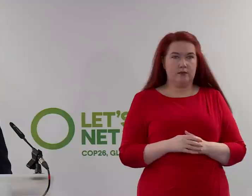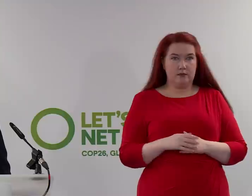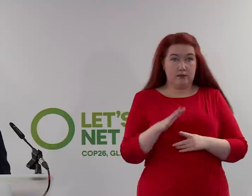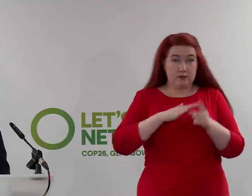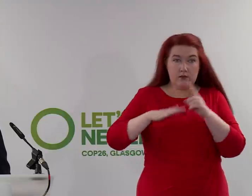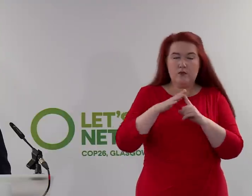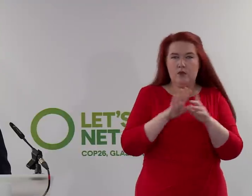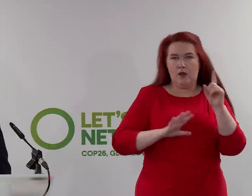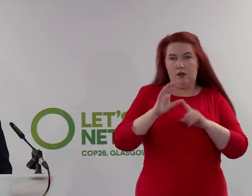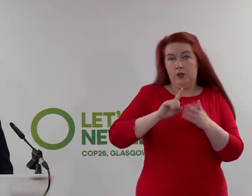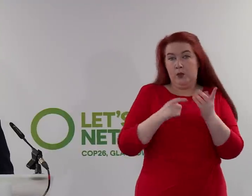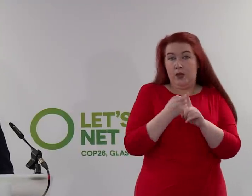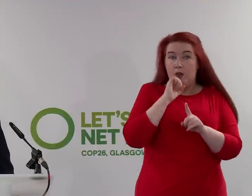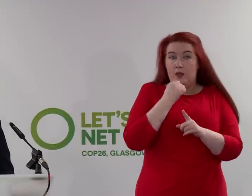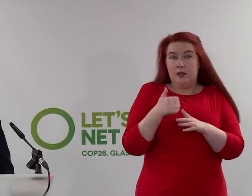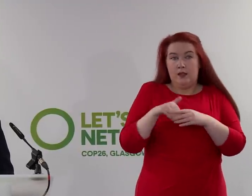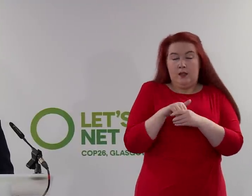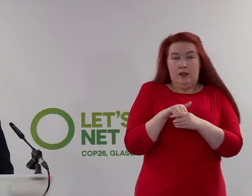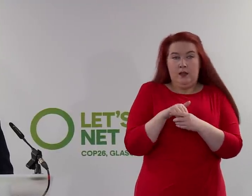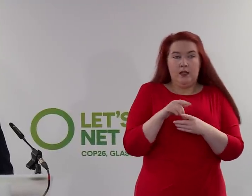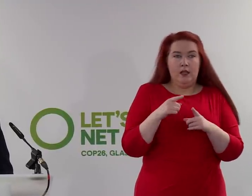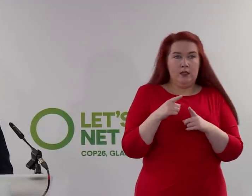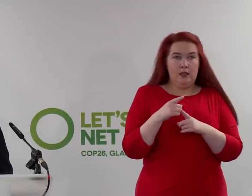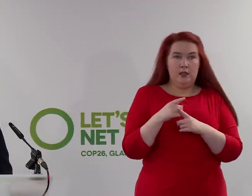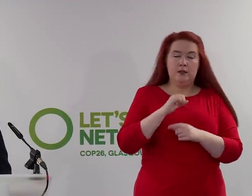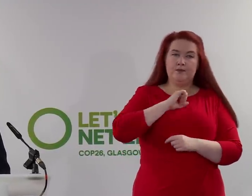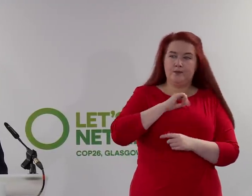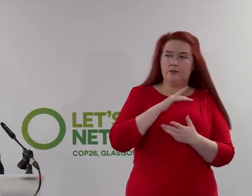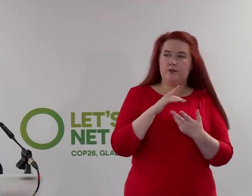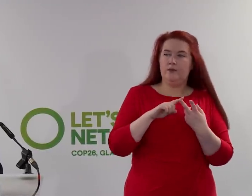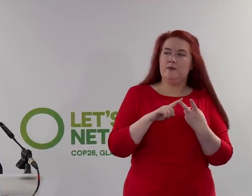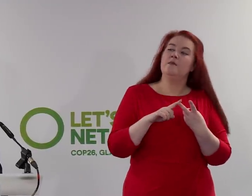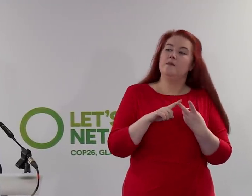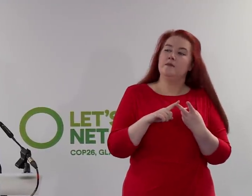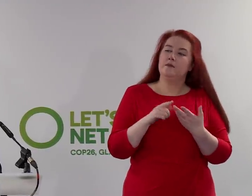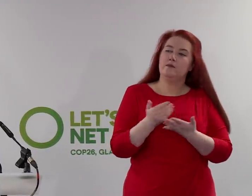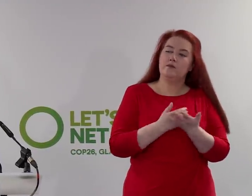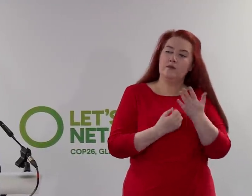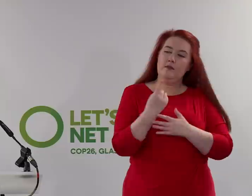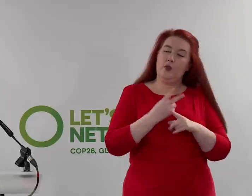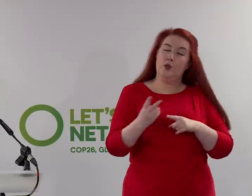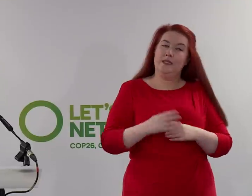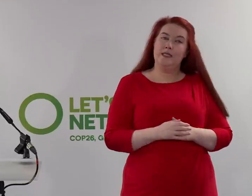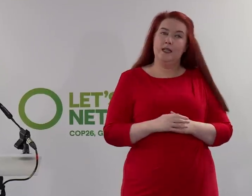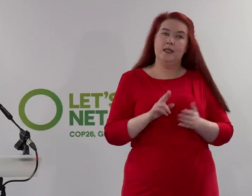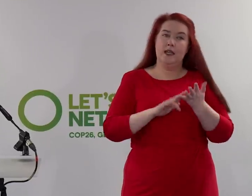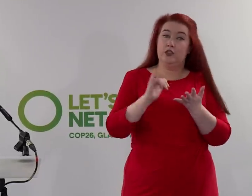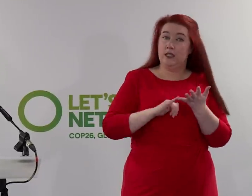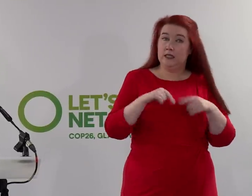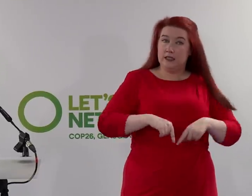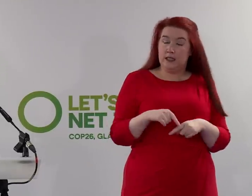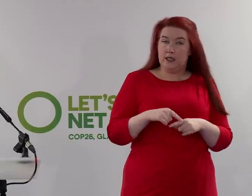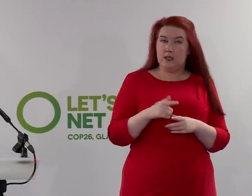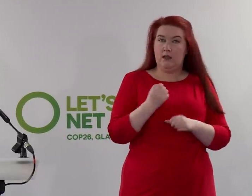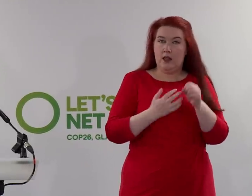the country who will participate in securing this event over the next two weeks, the National Health Service here in Glasgow and